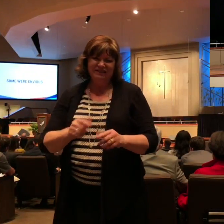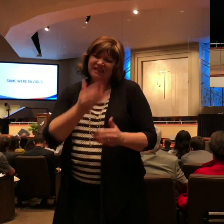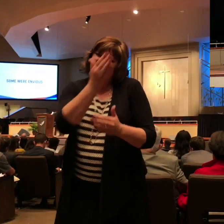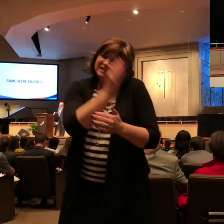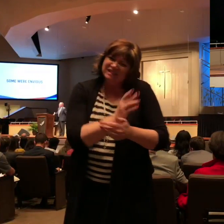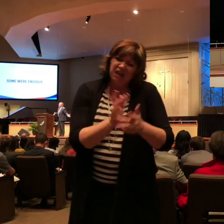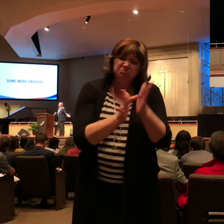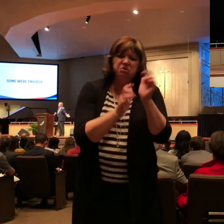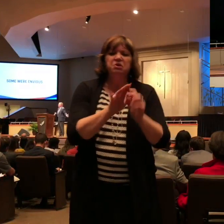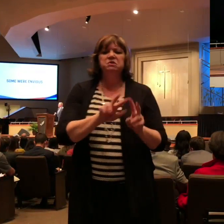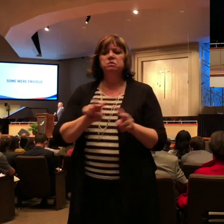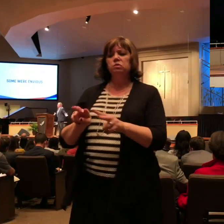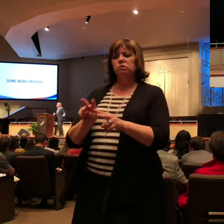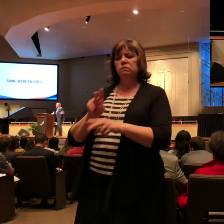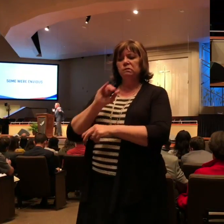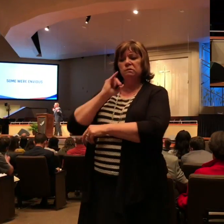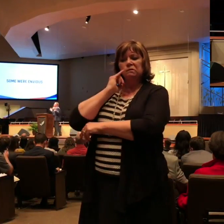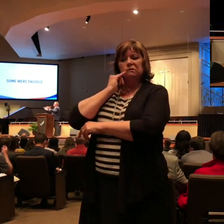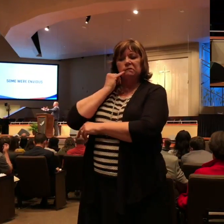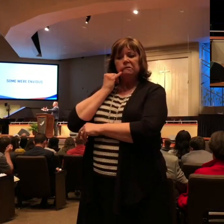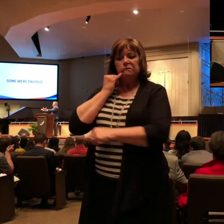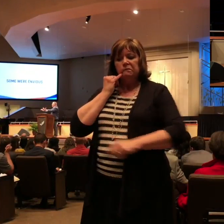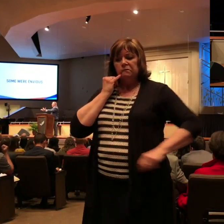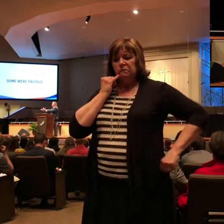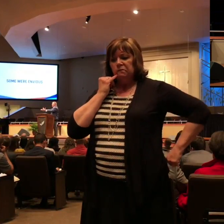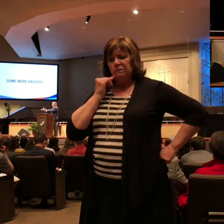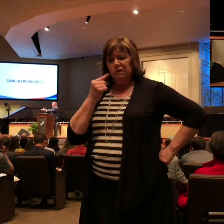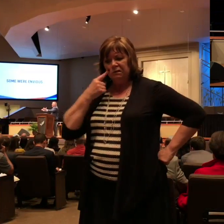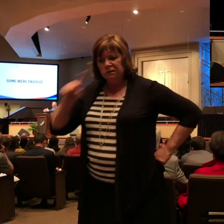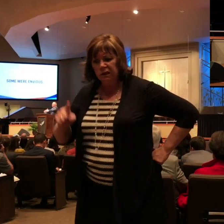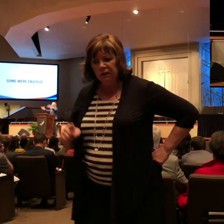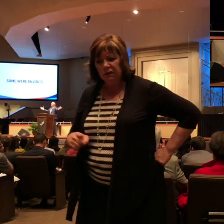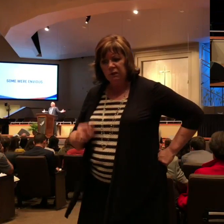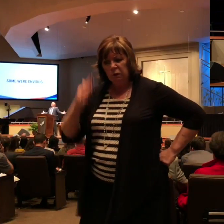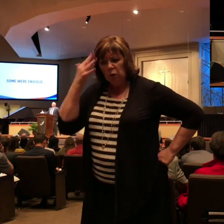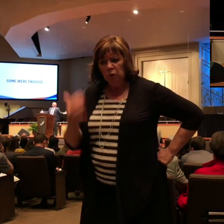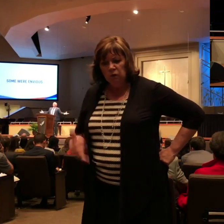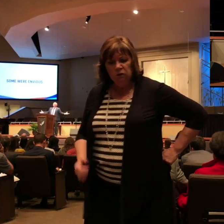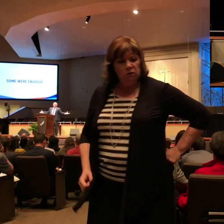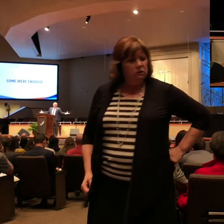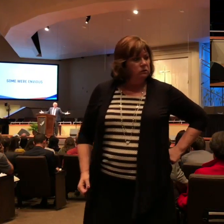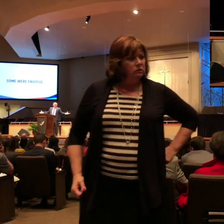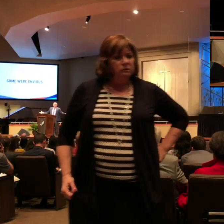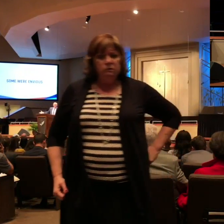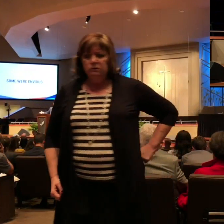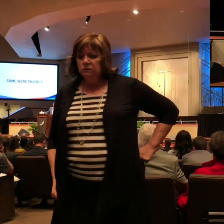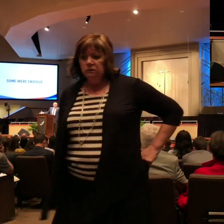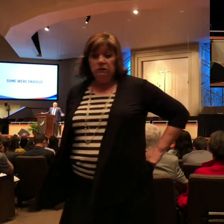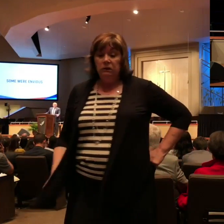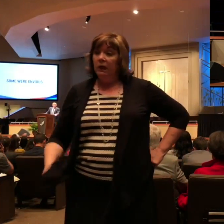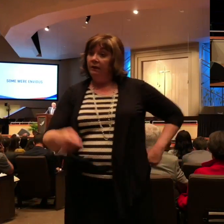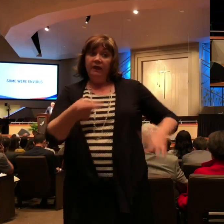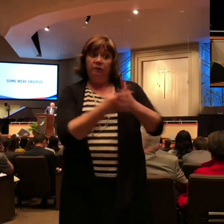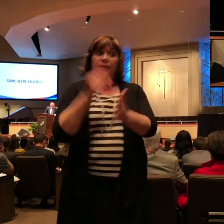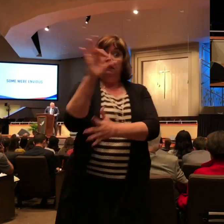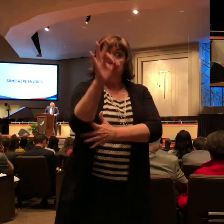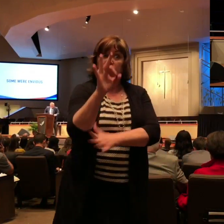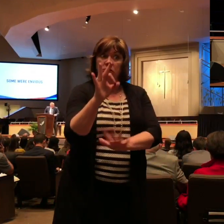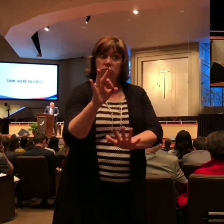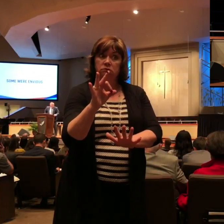somebody else. Paul didn't have anything to do with that. But now here comes Paul into town, and that's all everybody can talk about. And some people didn't like that